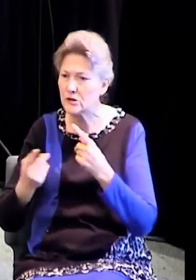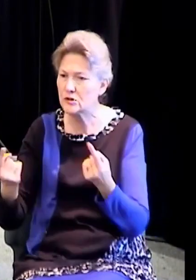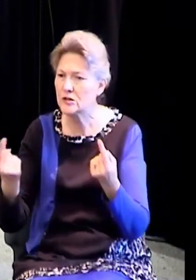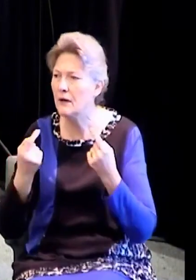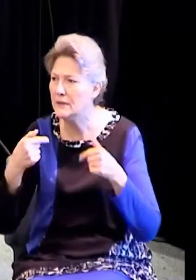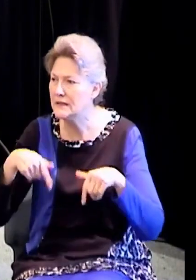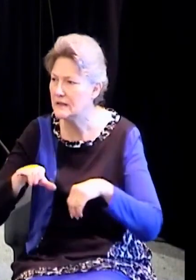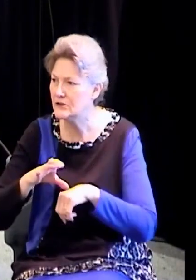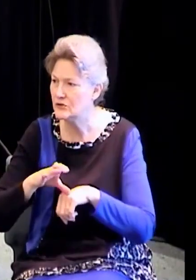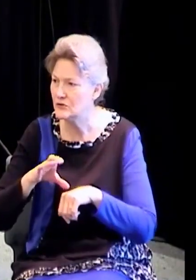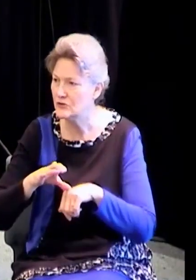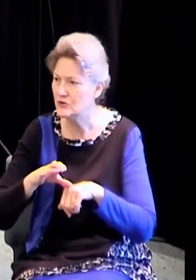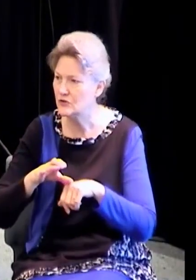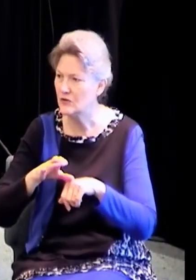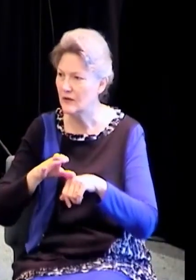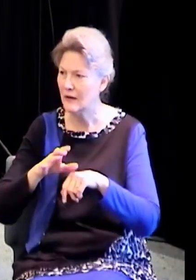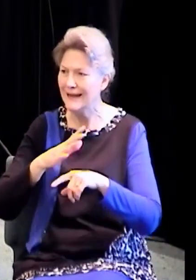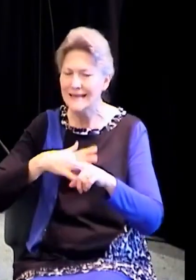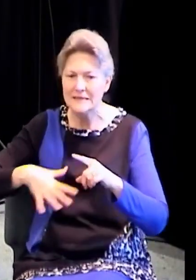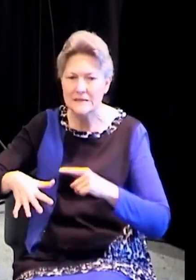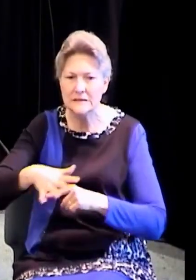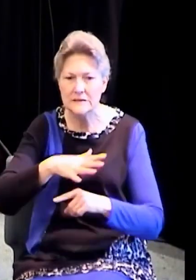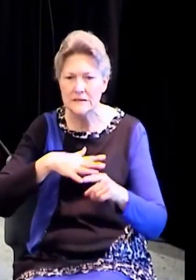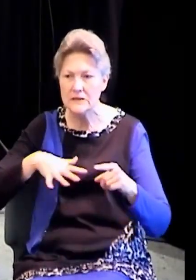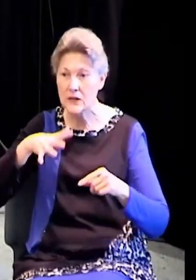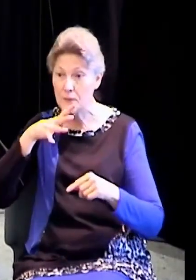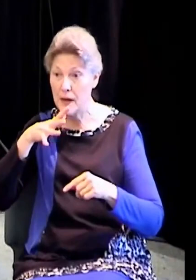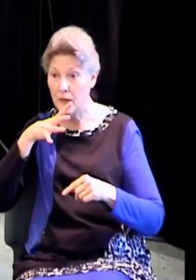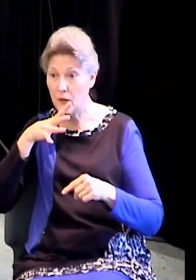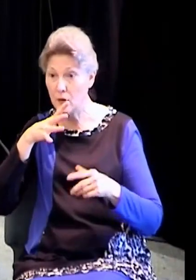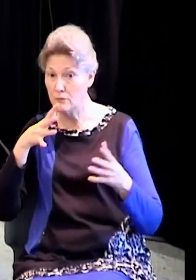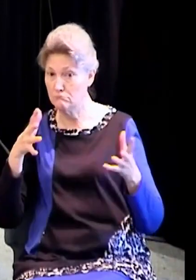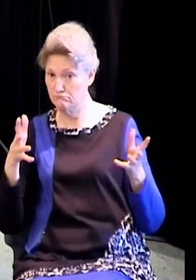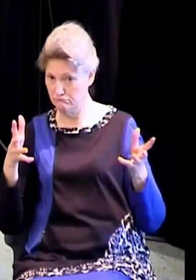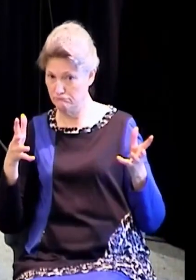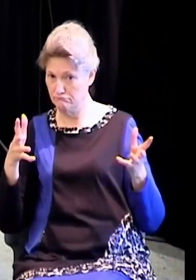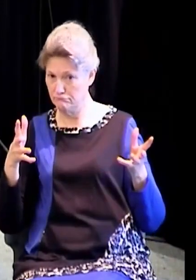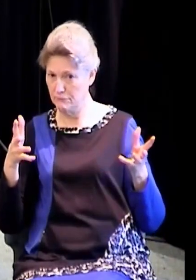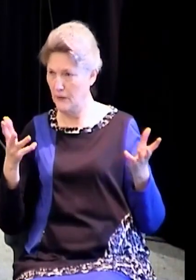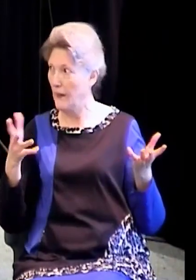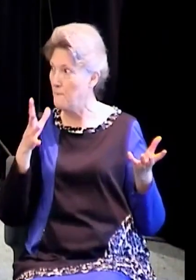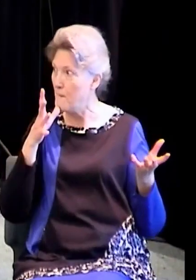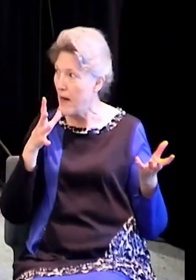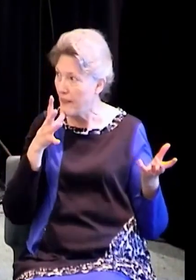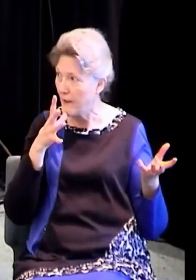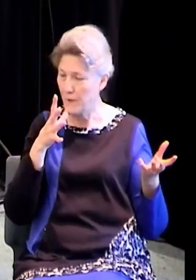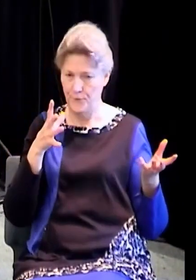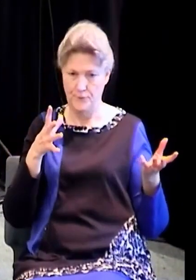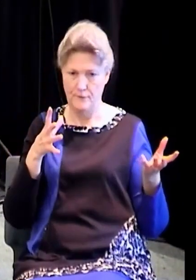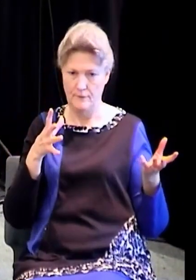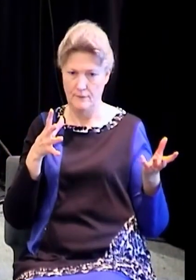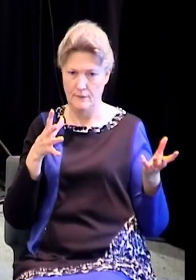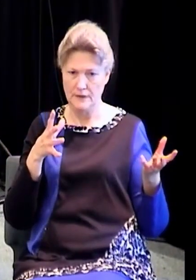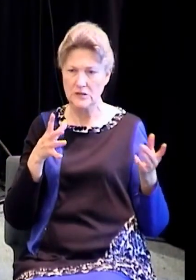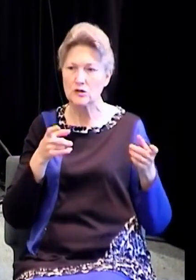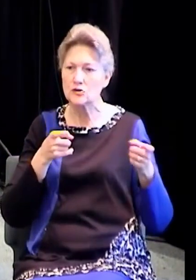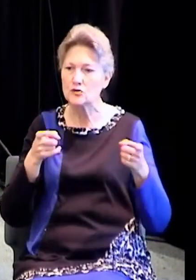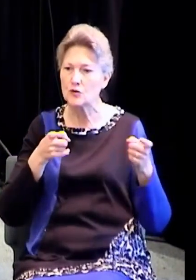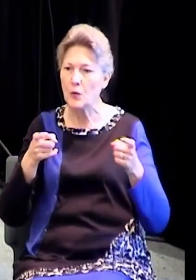environment, the mother, ooh, should I say, I'm feeling the Holy Ghost. The mother is controlling the